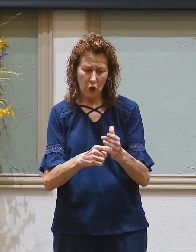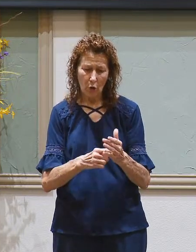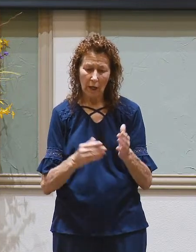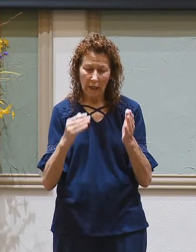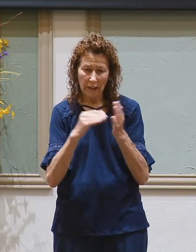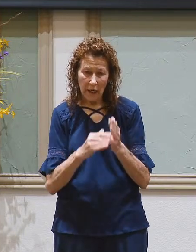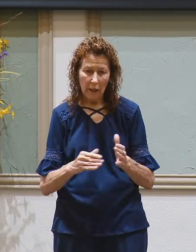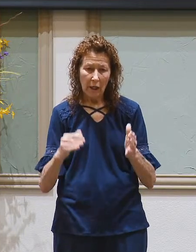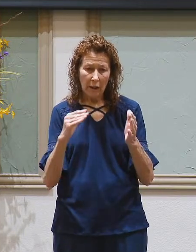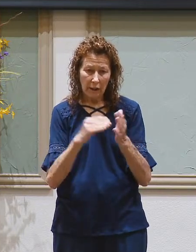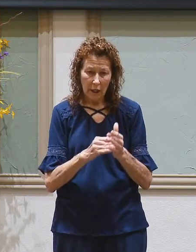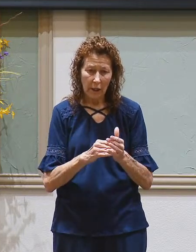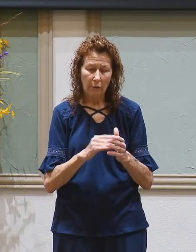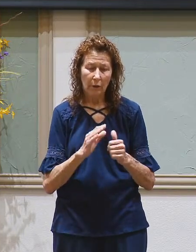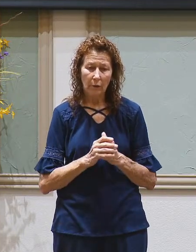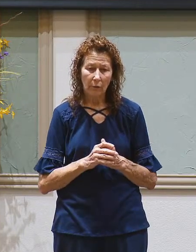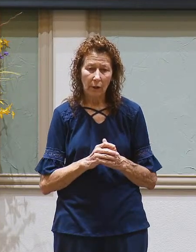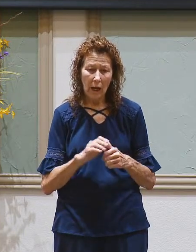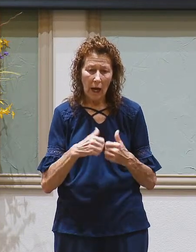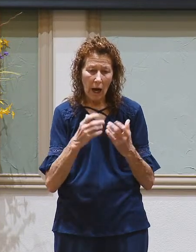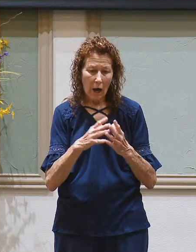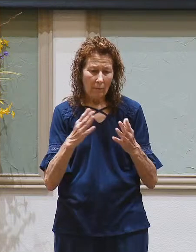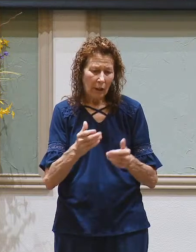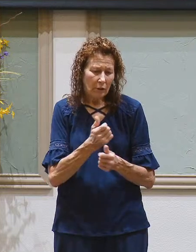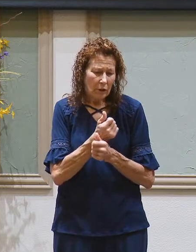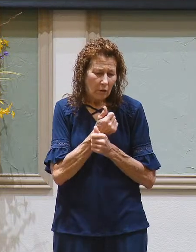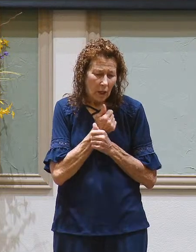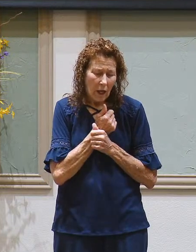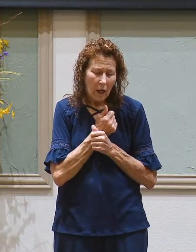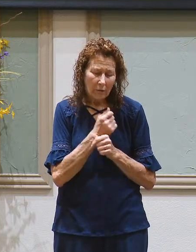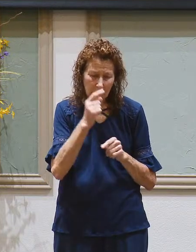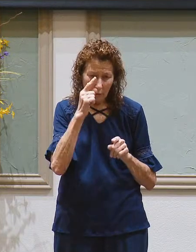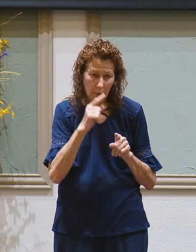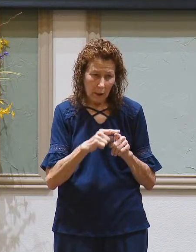again and again and again how much he loves them.